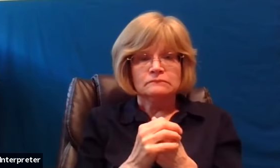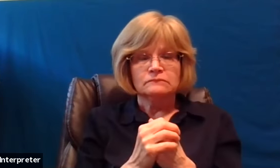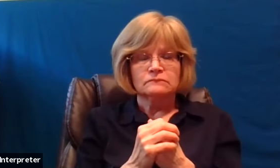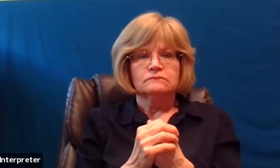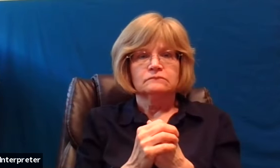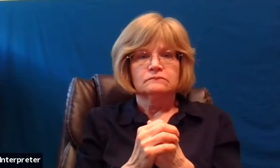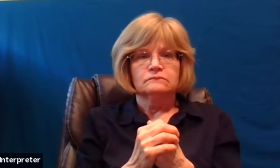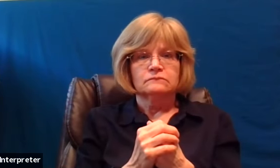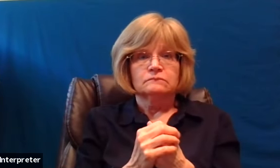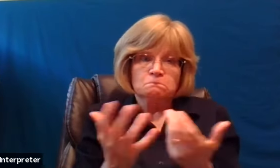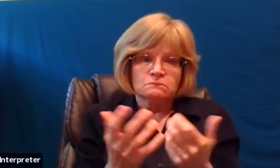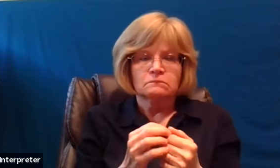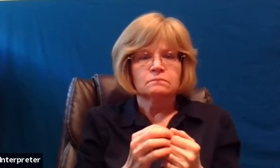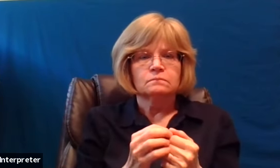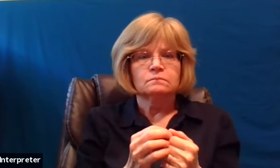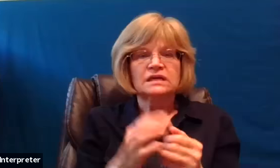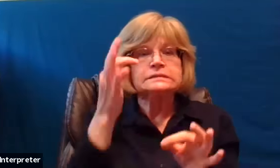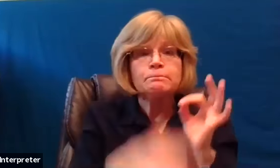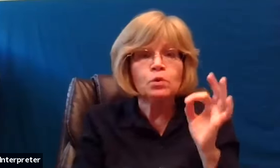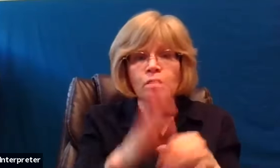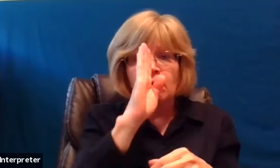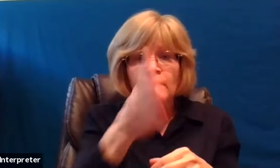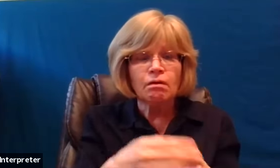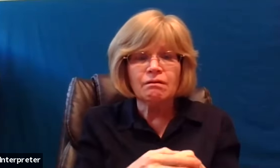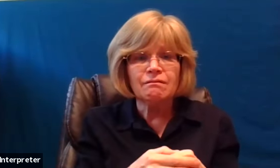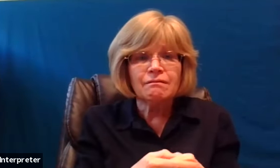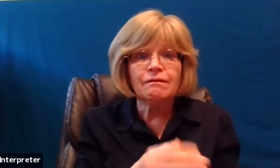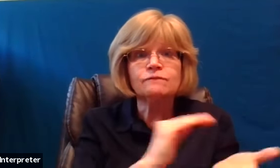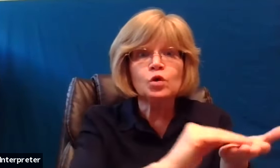forgive it's simple we forgive